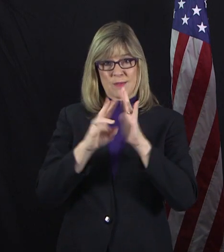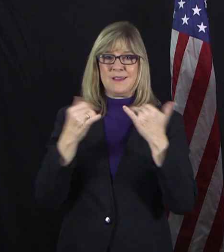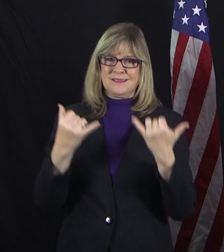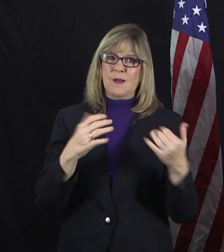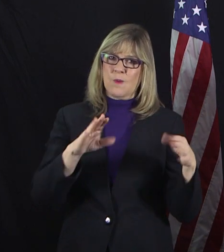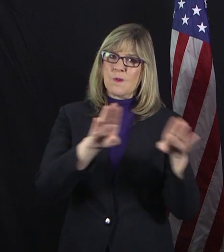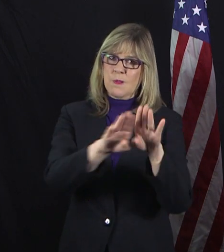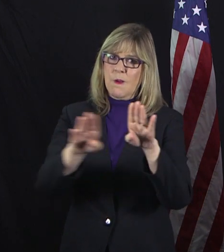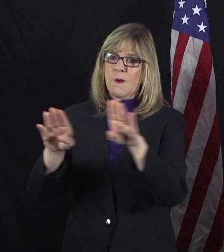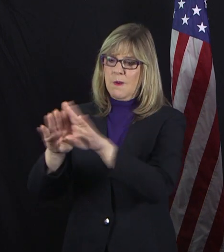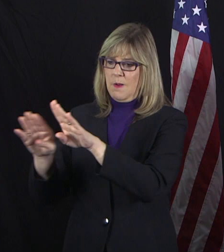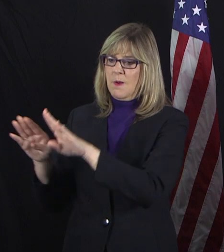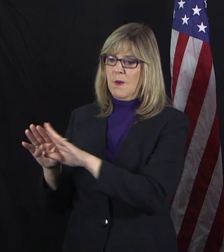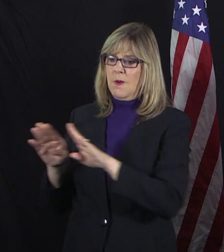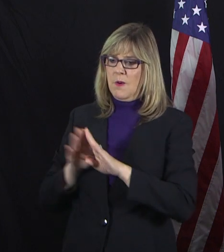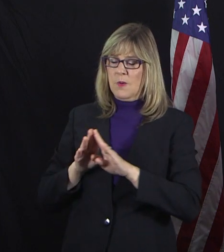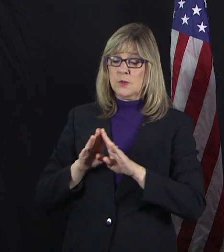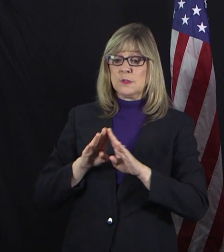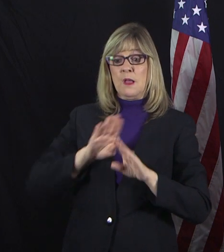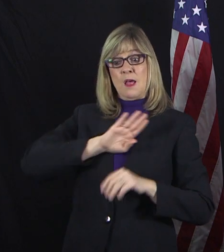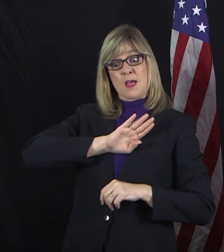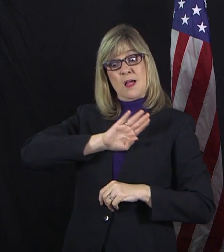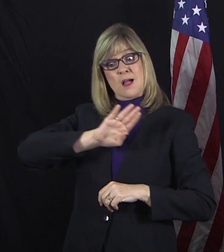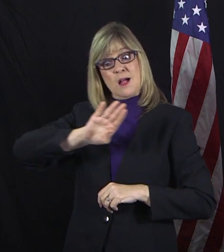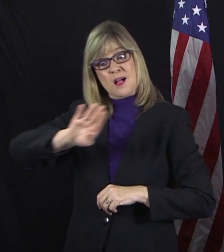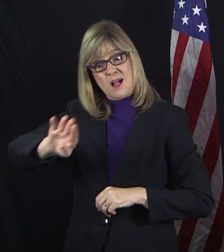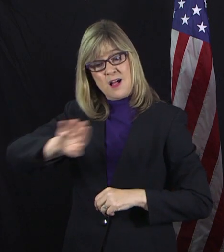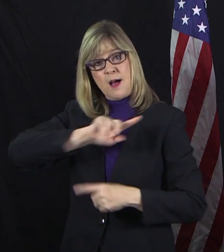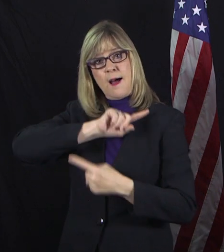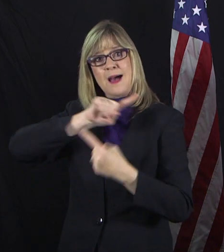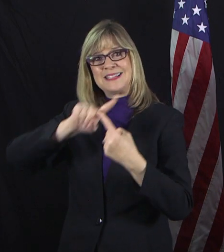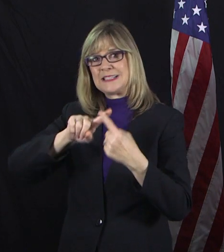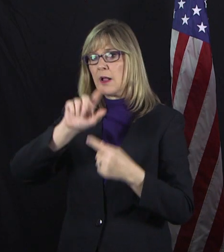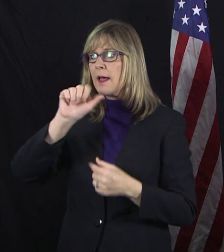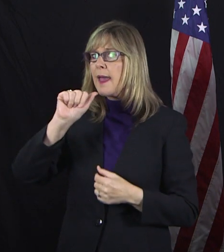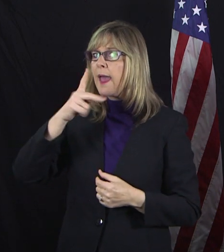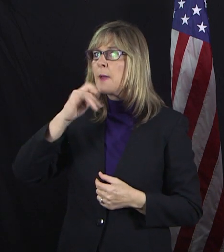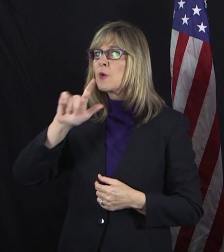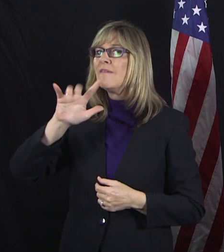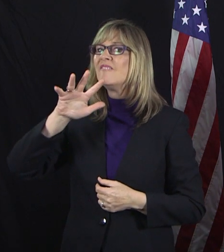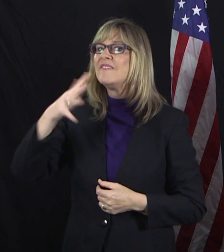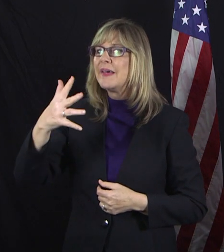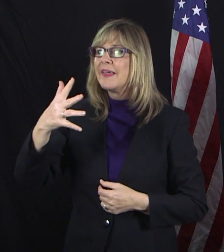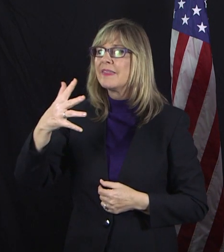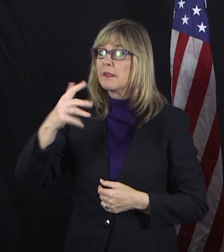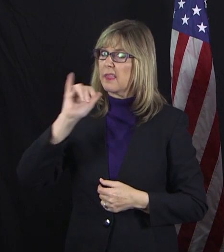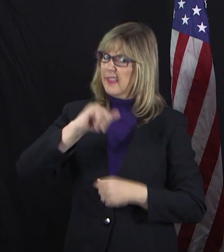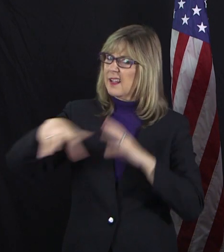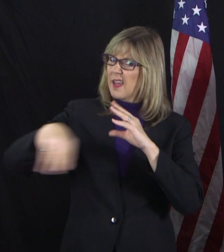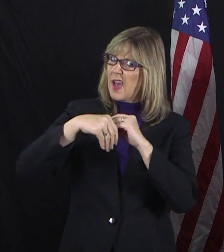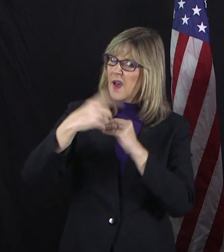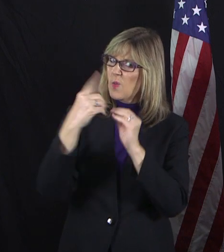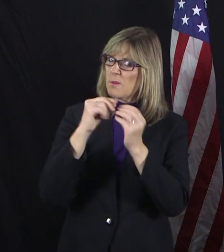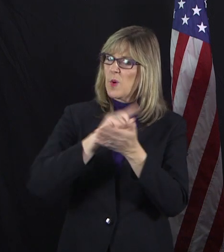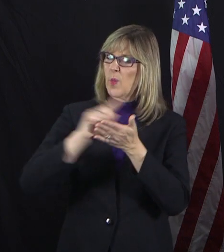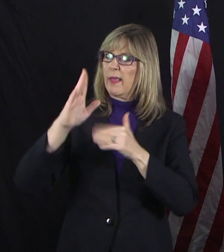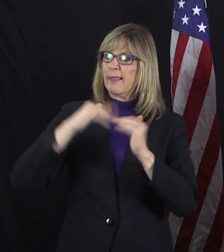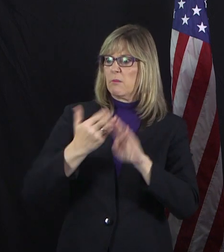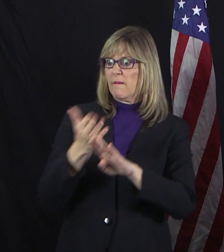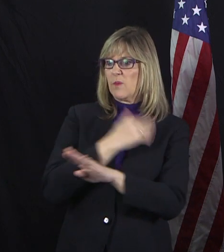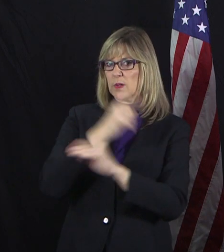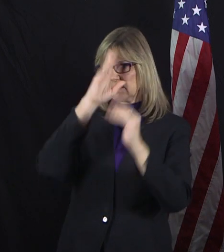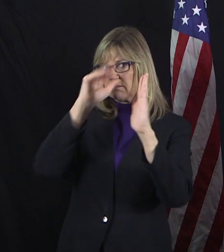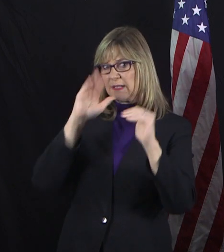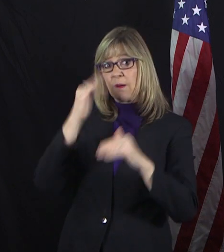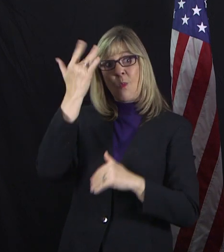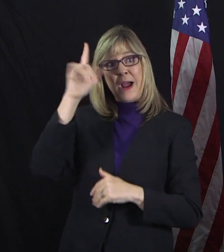least April 5th. That is a week longer than we initially thought, and we're doing that because the governor closed